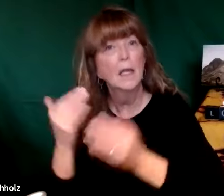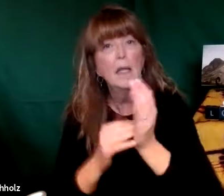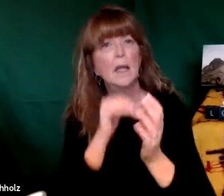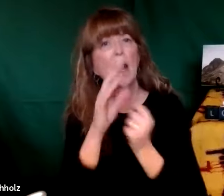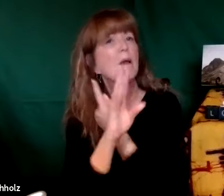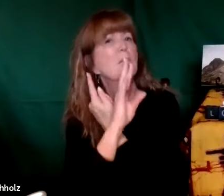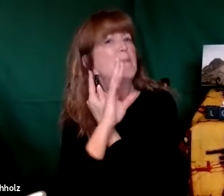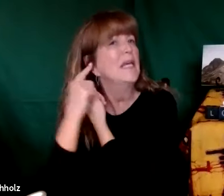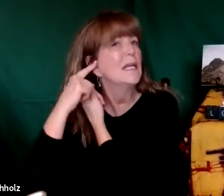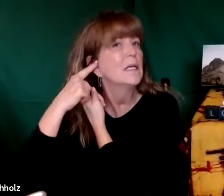the voice of God